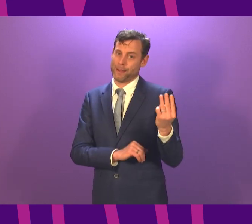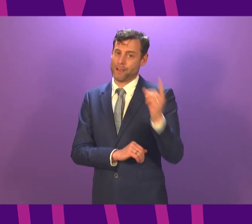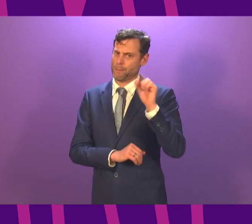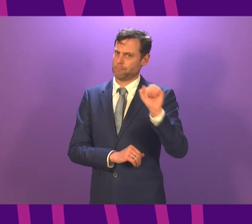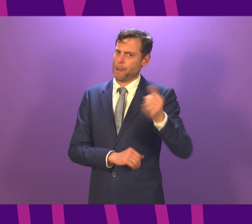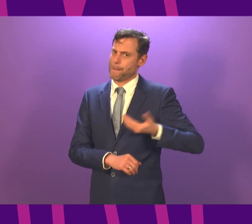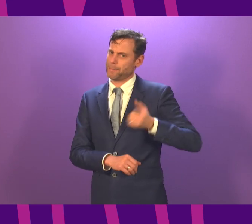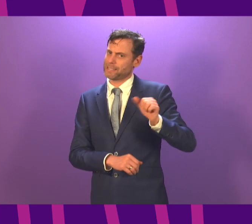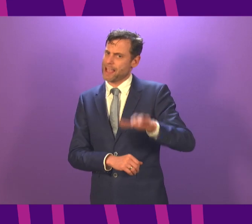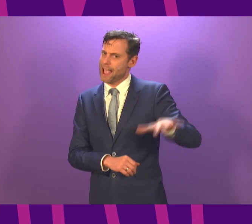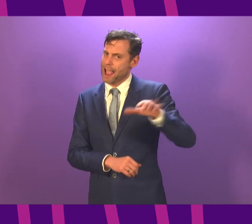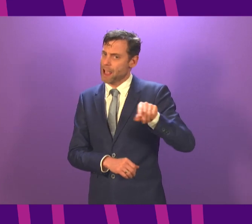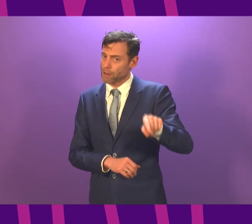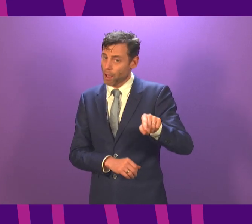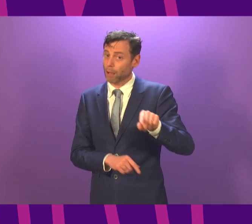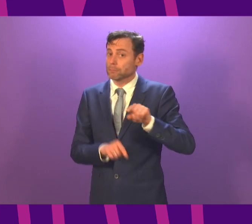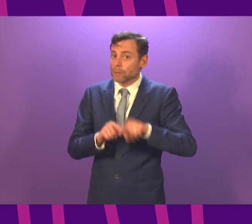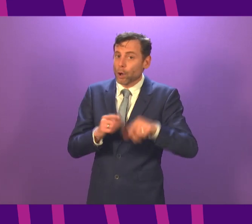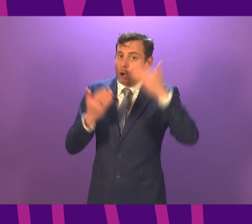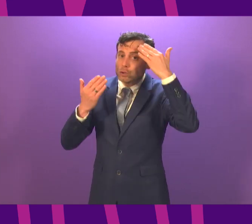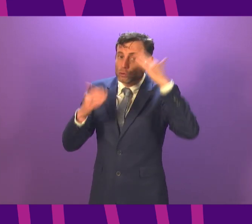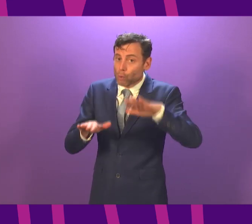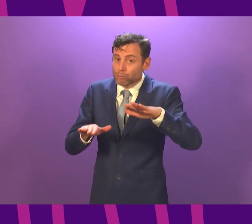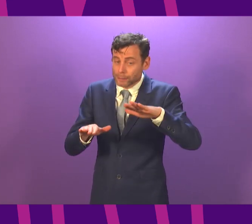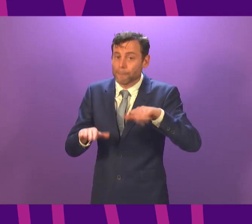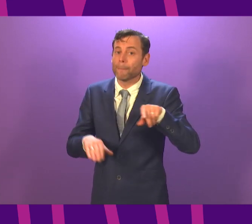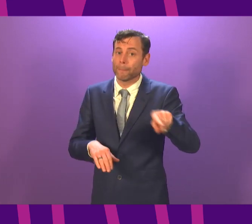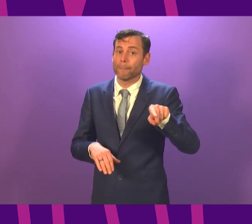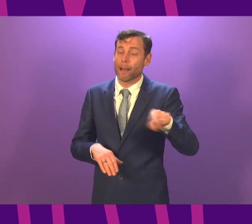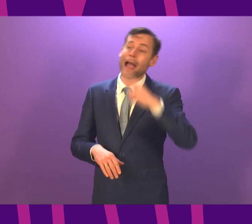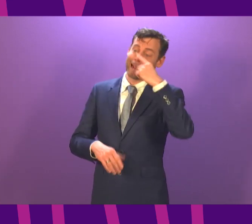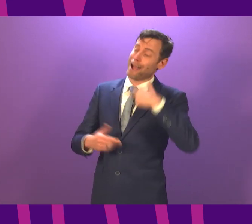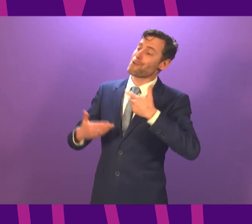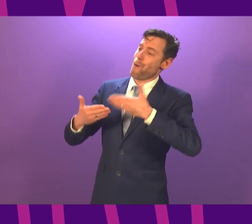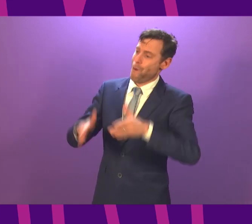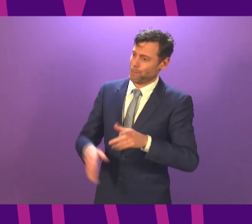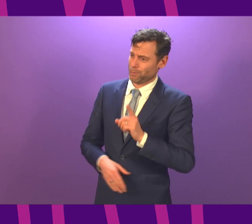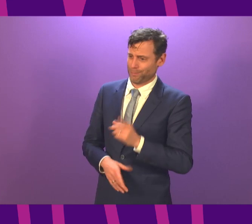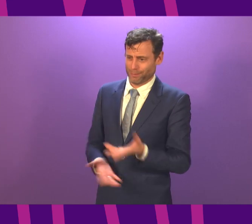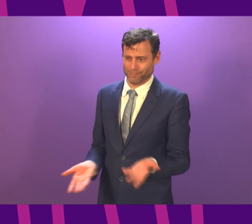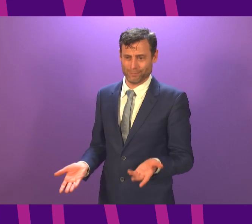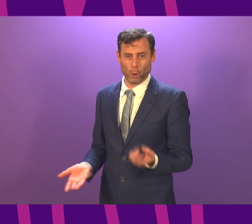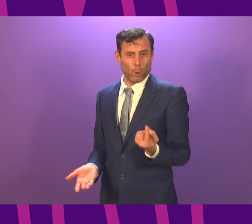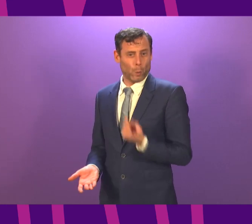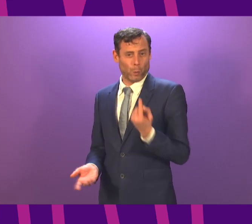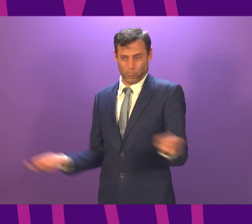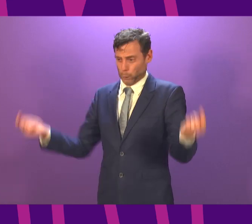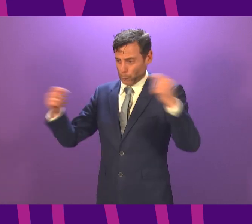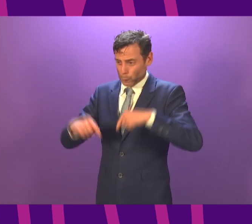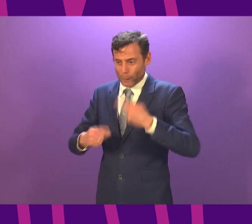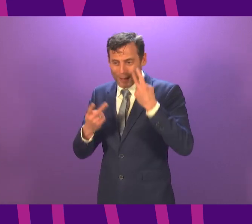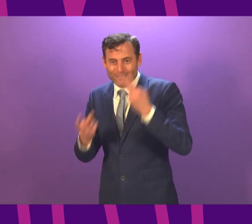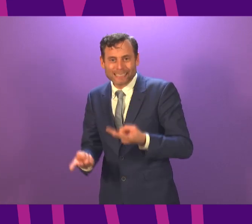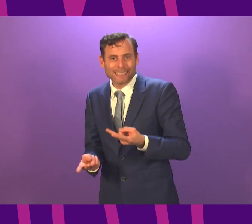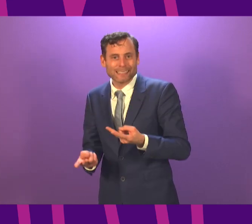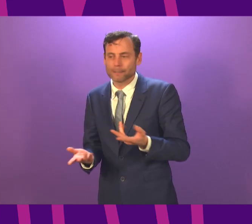areas particularly some in the tourism sector will be legally but not practically able to remain open and will therefore be denied the access to the full